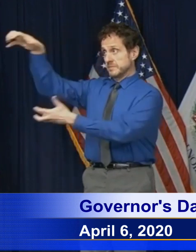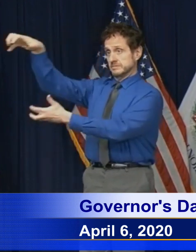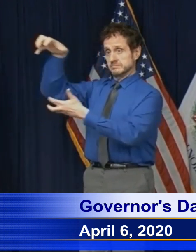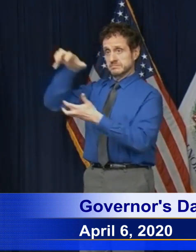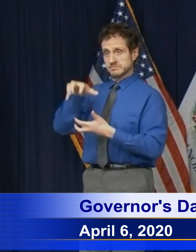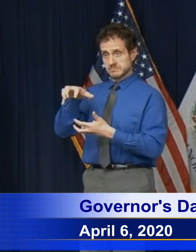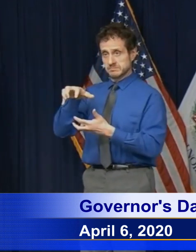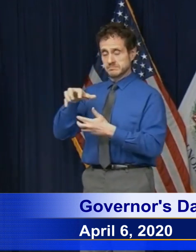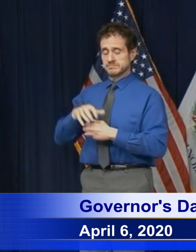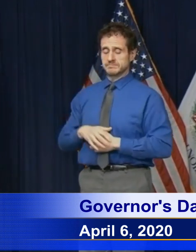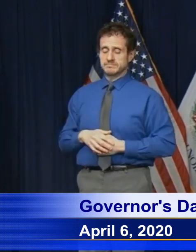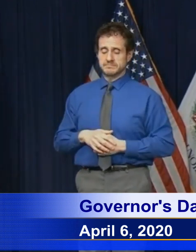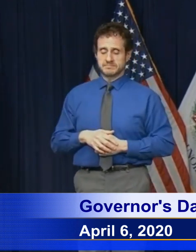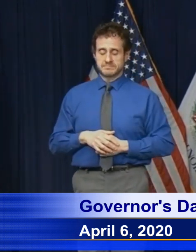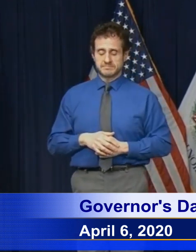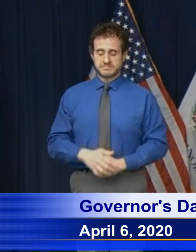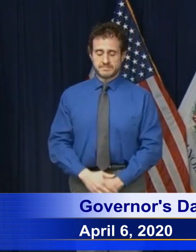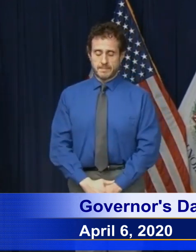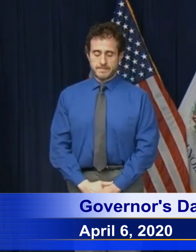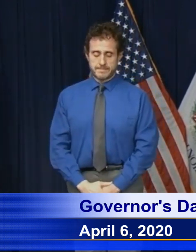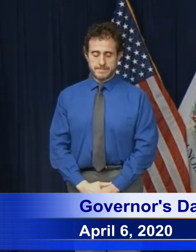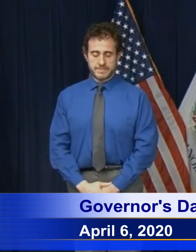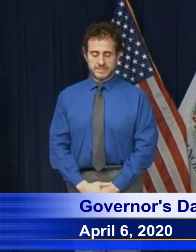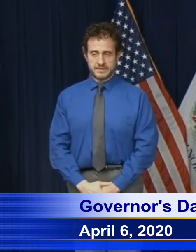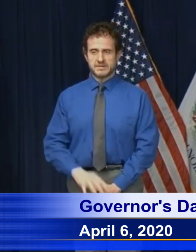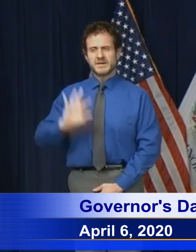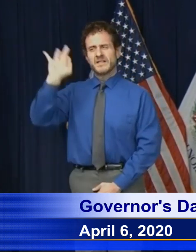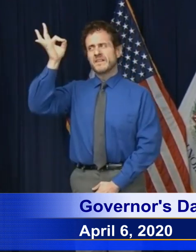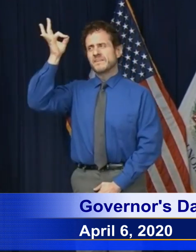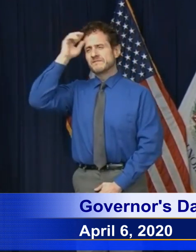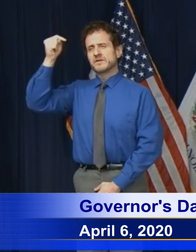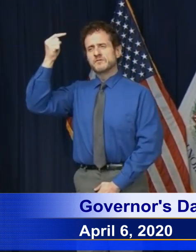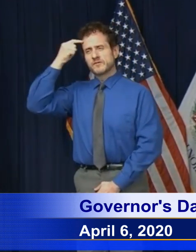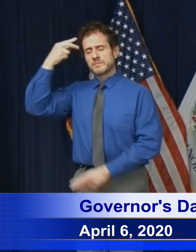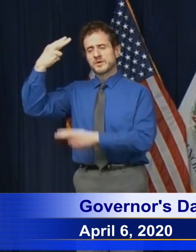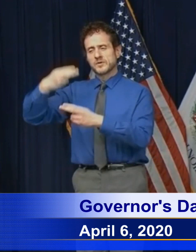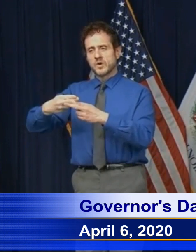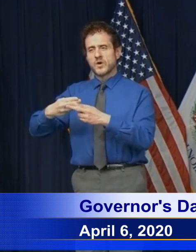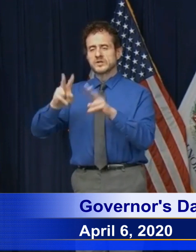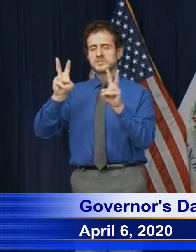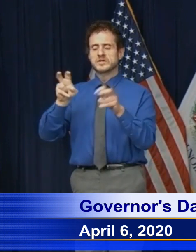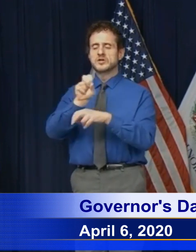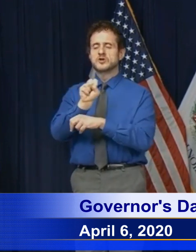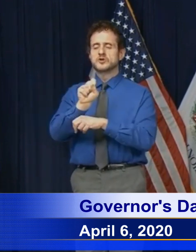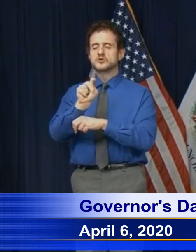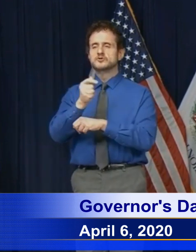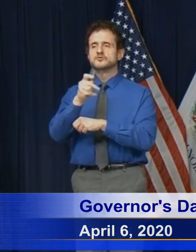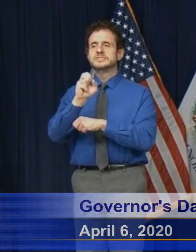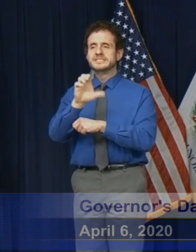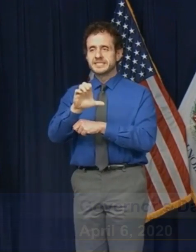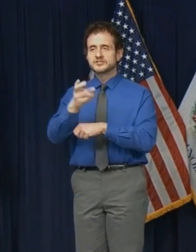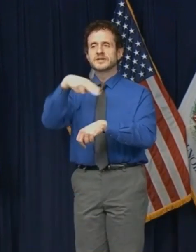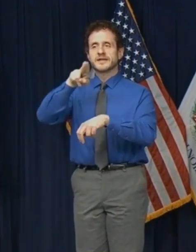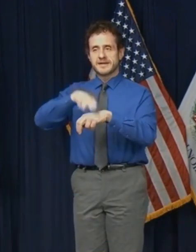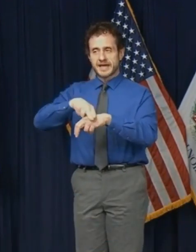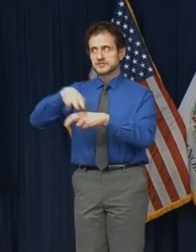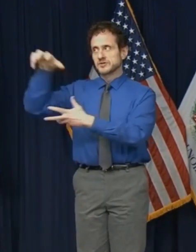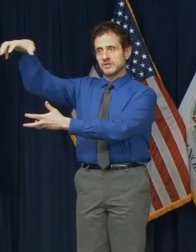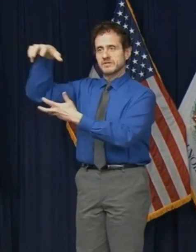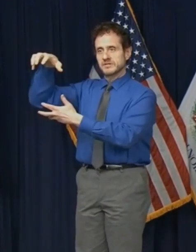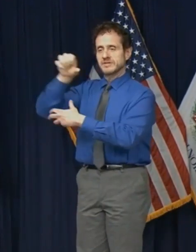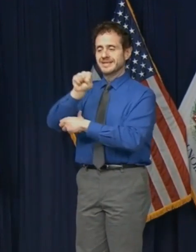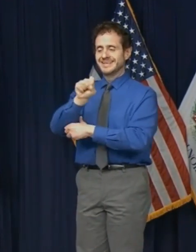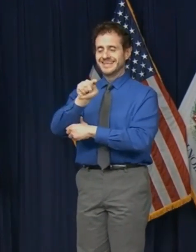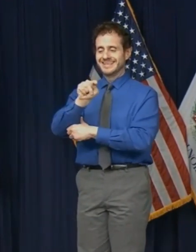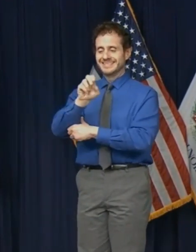This is most often referred to at the federal level as the Strategic National Stockpile. Two weeks